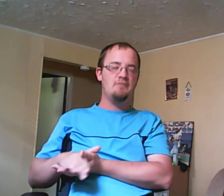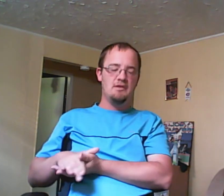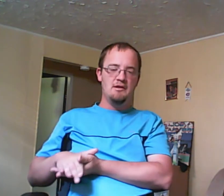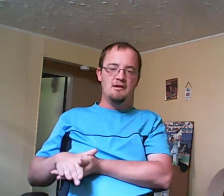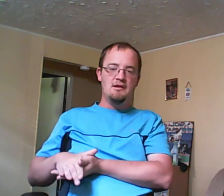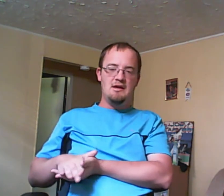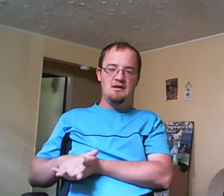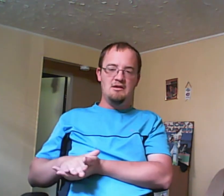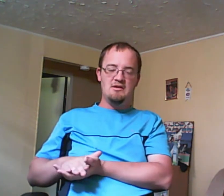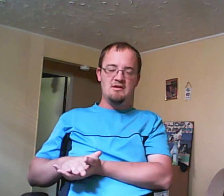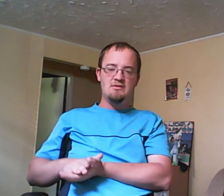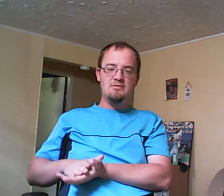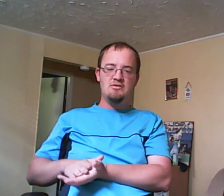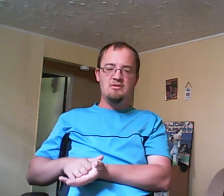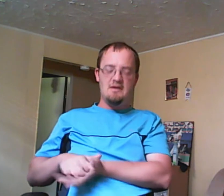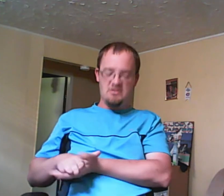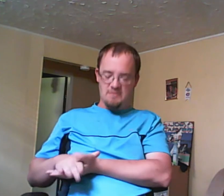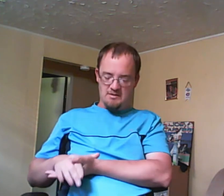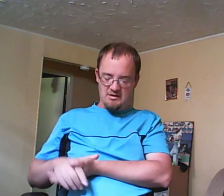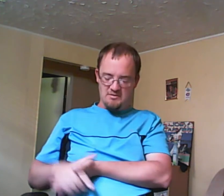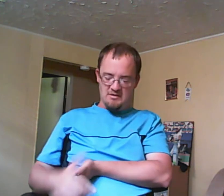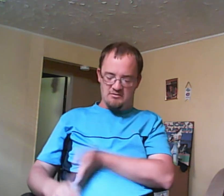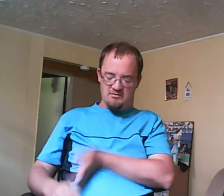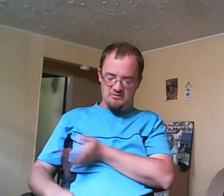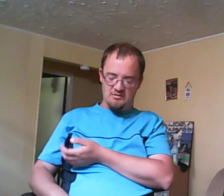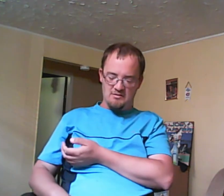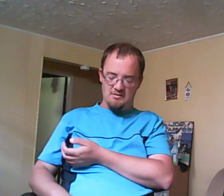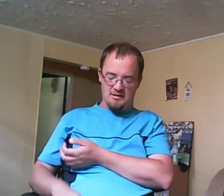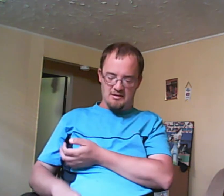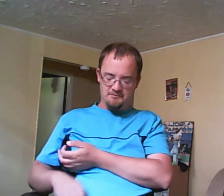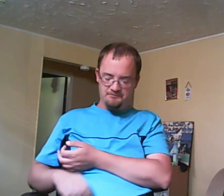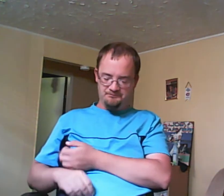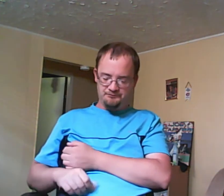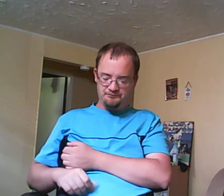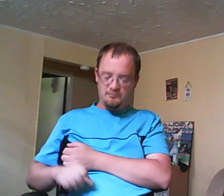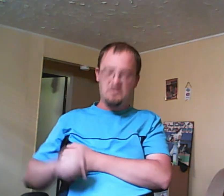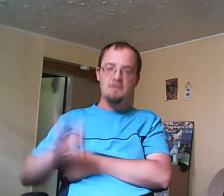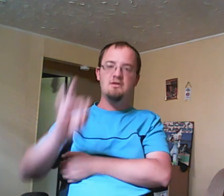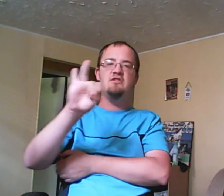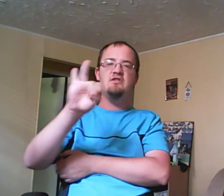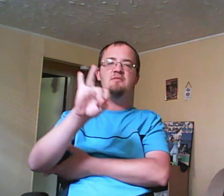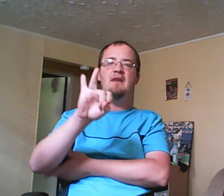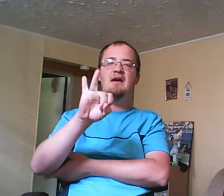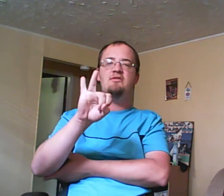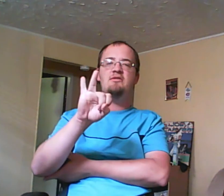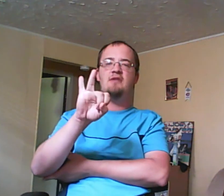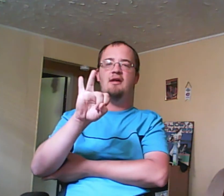and, you know, Sig is concerned about Esme but Esme doesn't return everything back. Number two is Miles Hollenswerve.